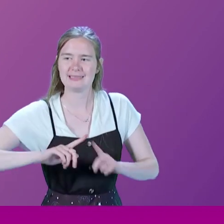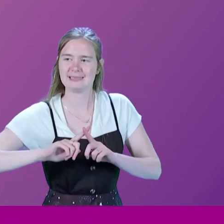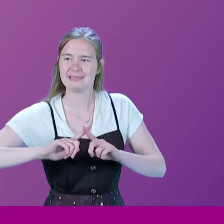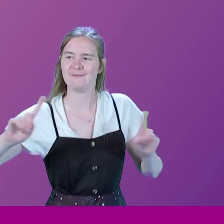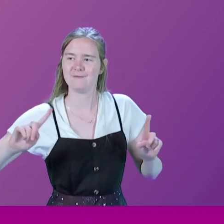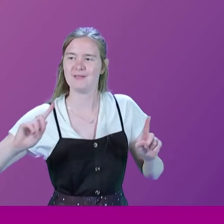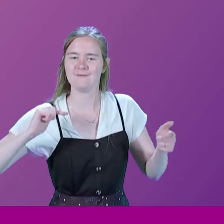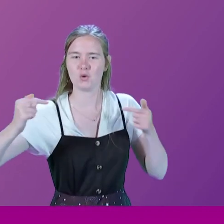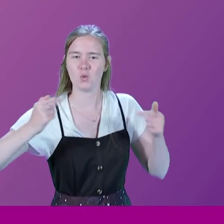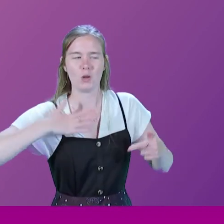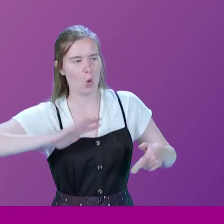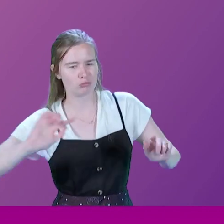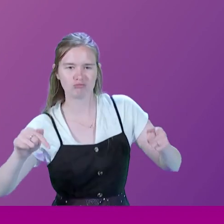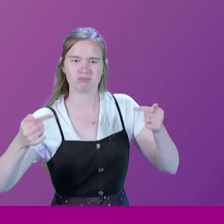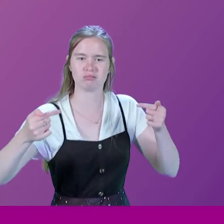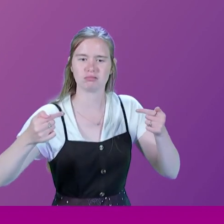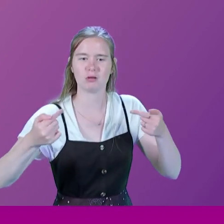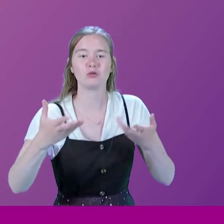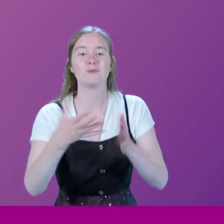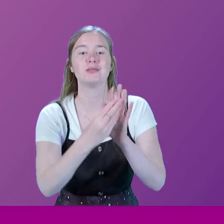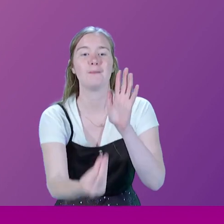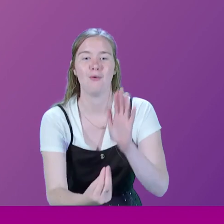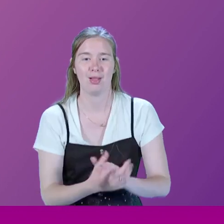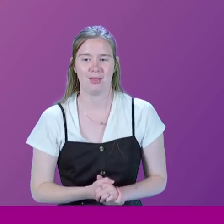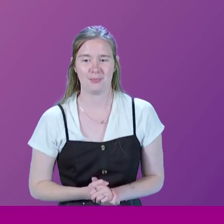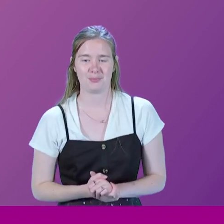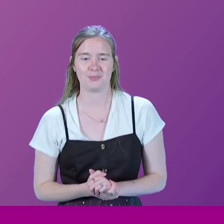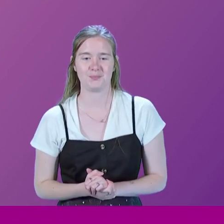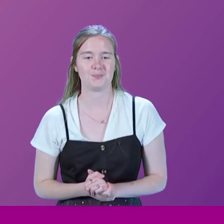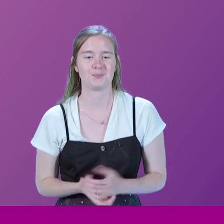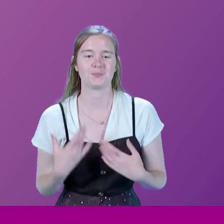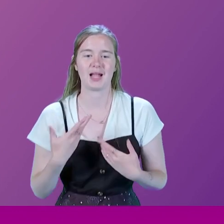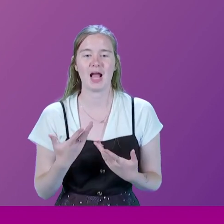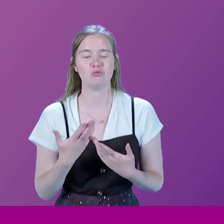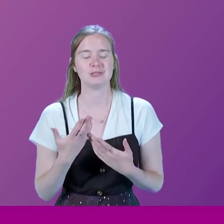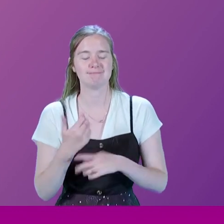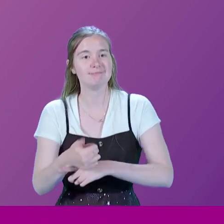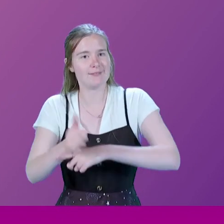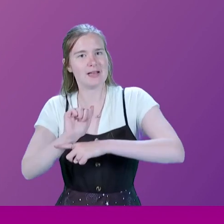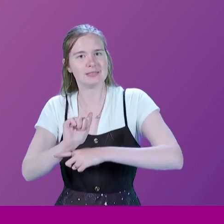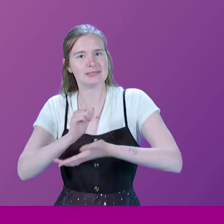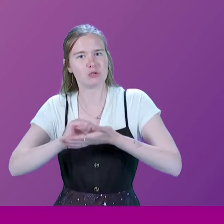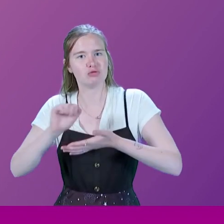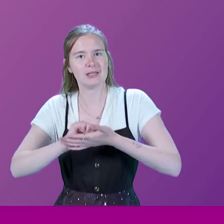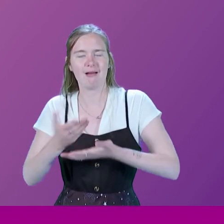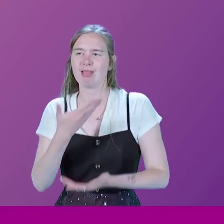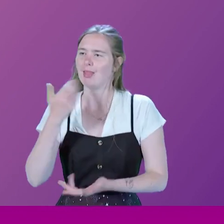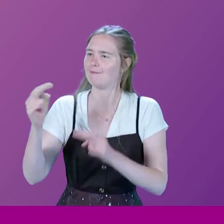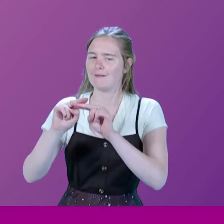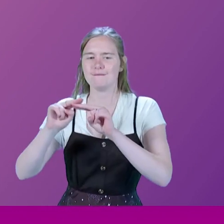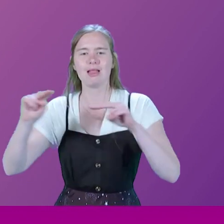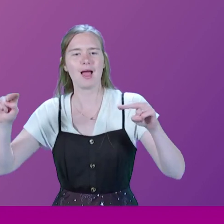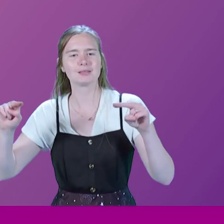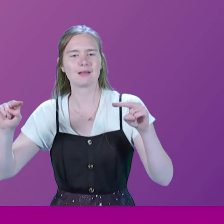not confrontational. I'll give you a little example. I was Defence Secretary and I had a lovely flat in